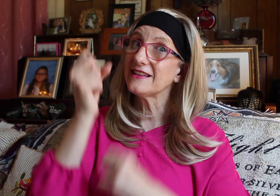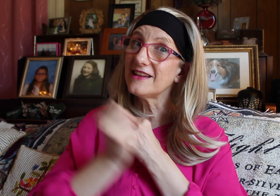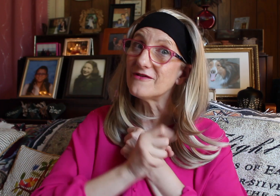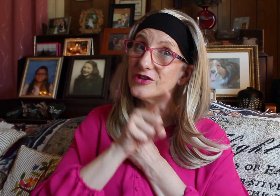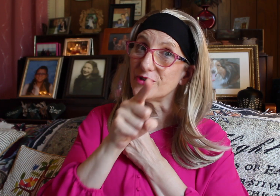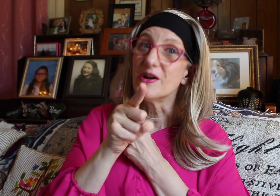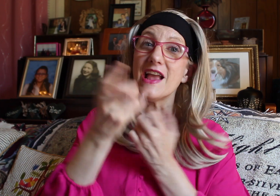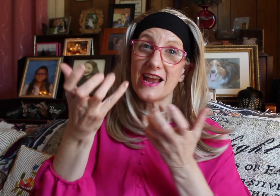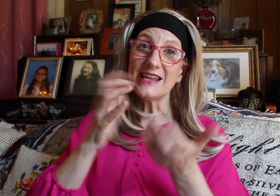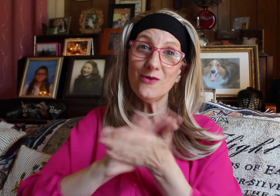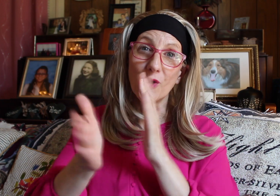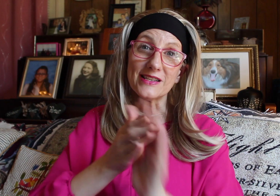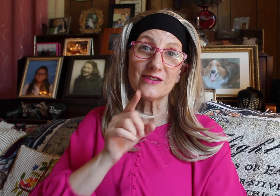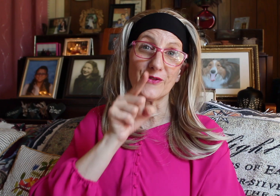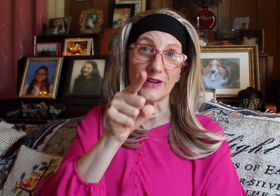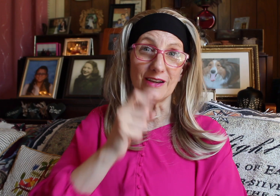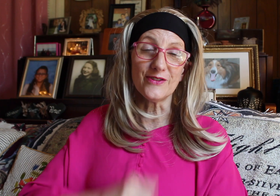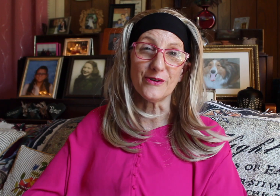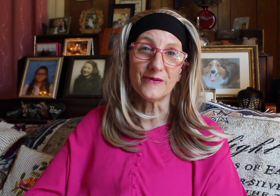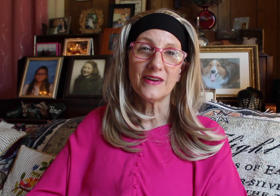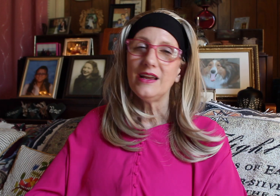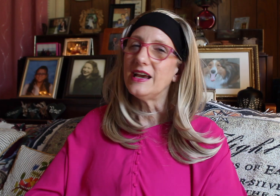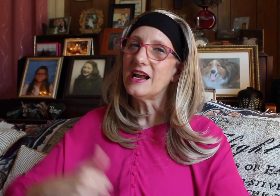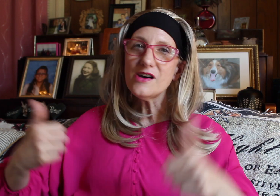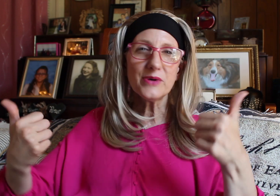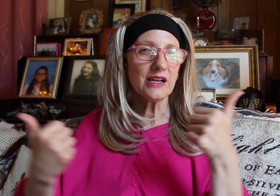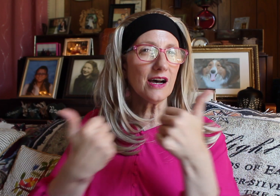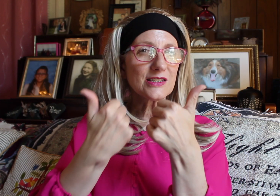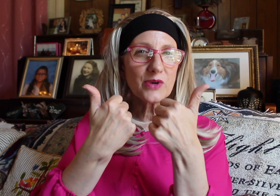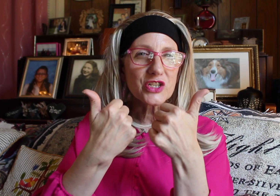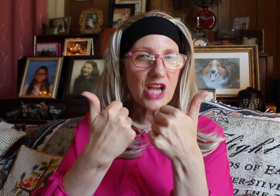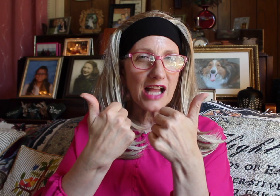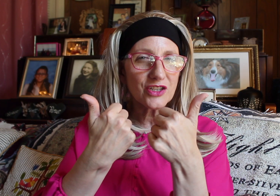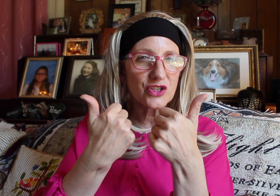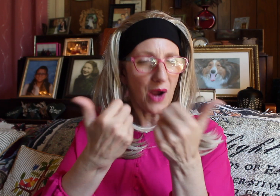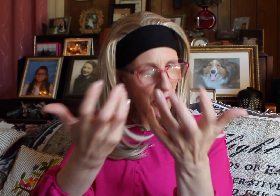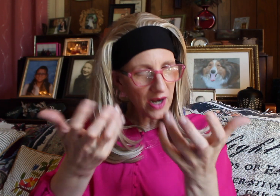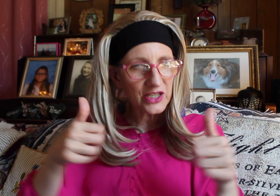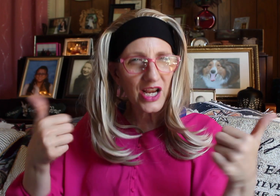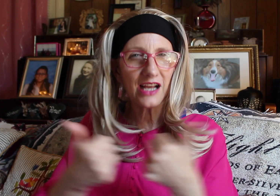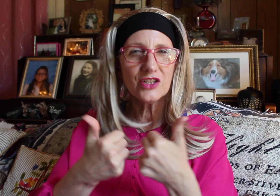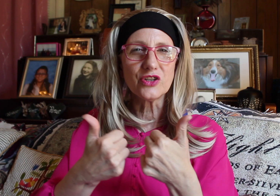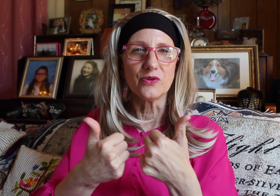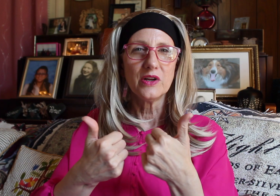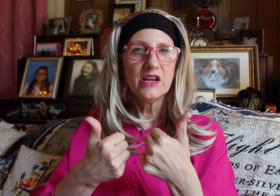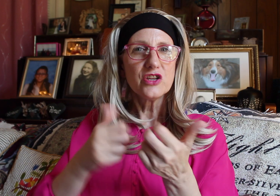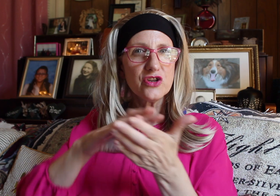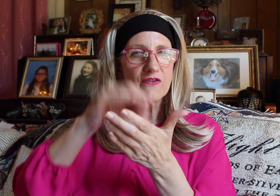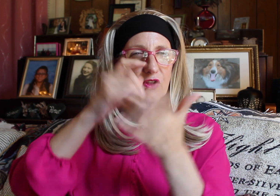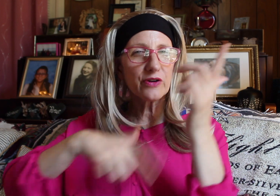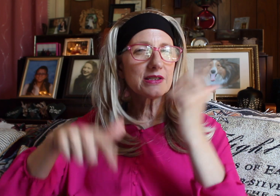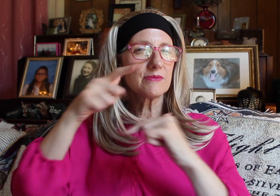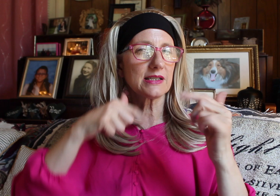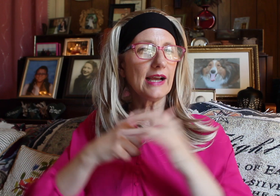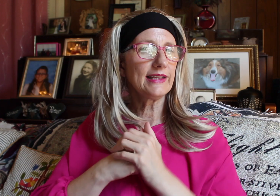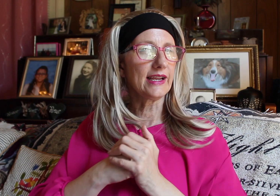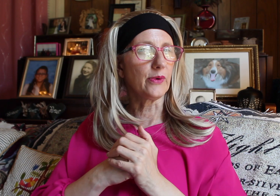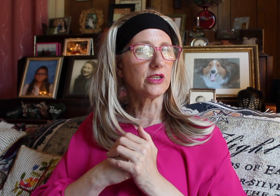loves you and He wants to forgive you. And I also want to challenge you. I want to challenge you. You've learned some sign language.